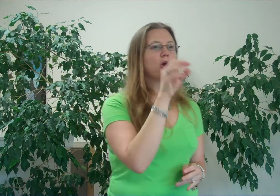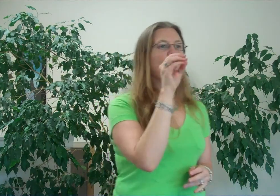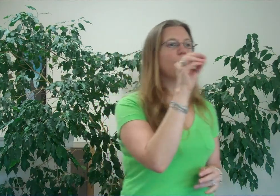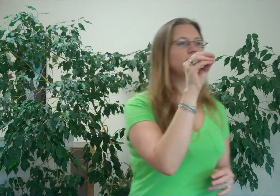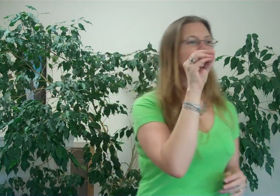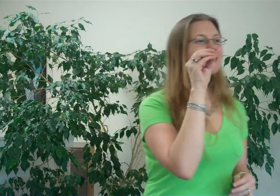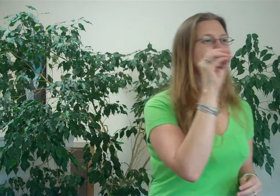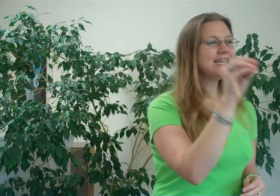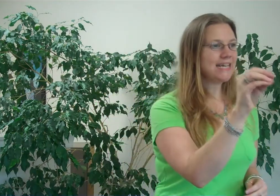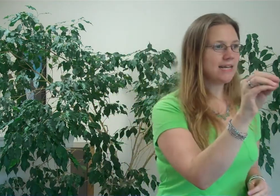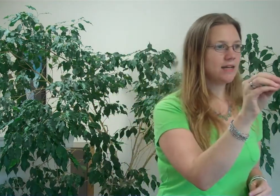only see...